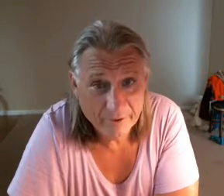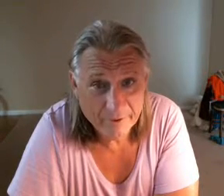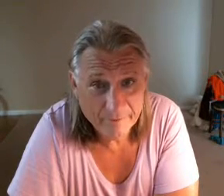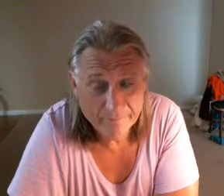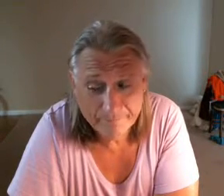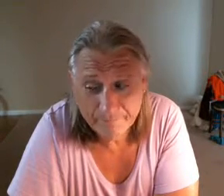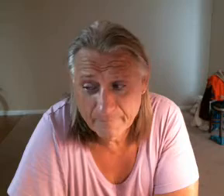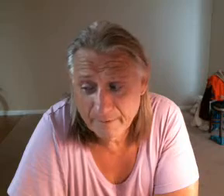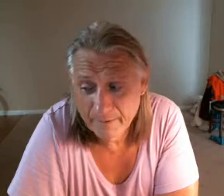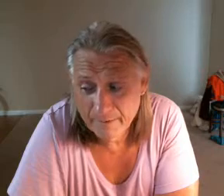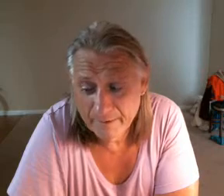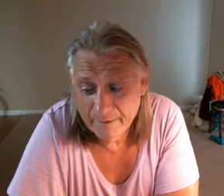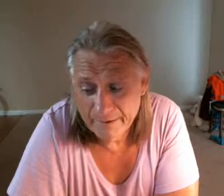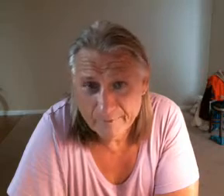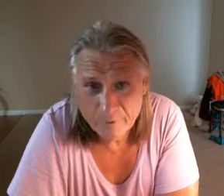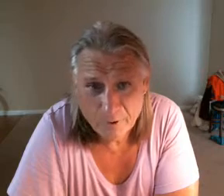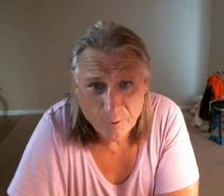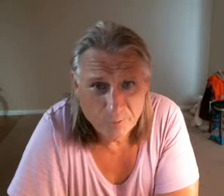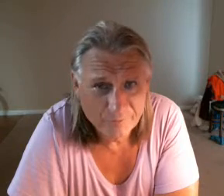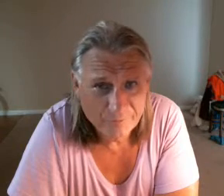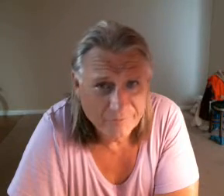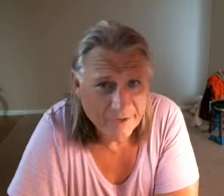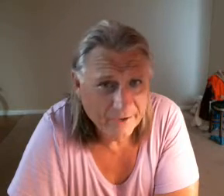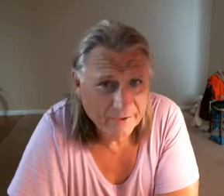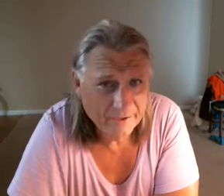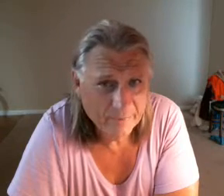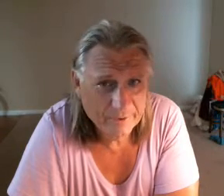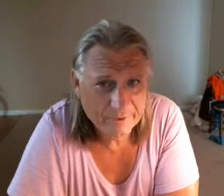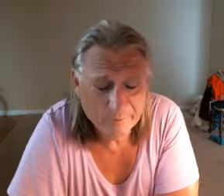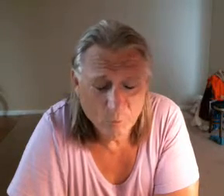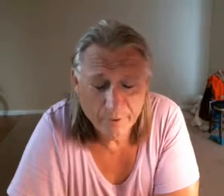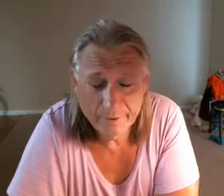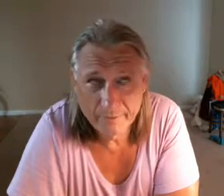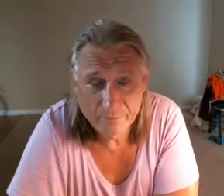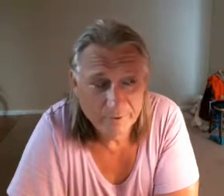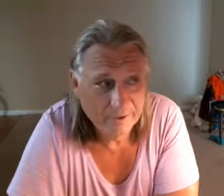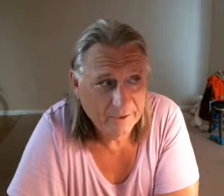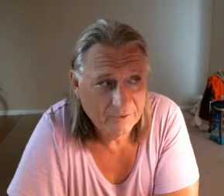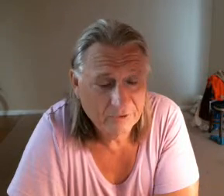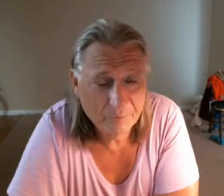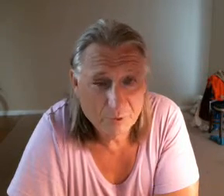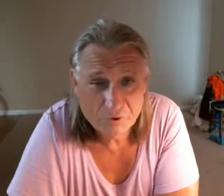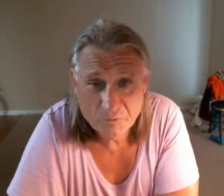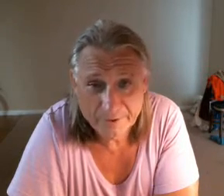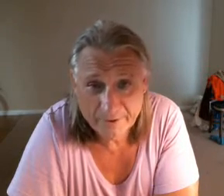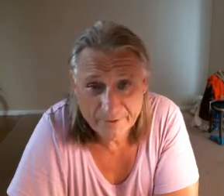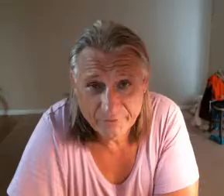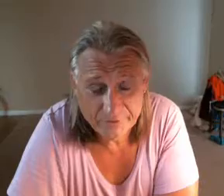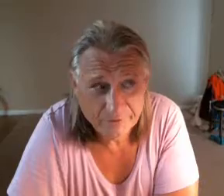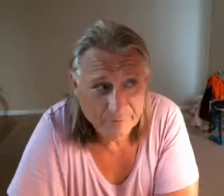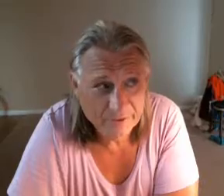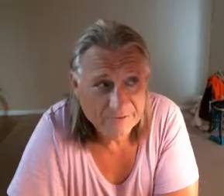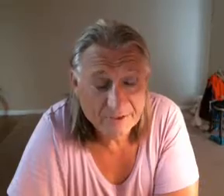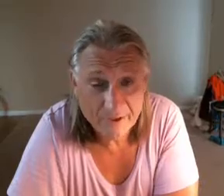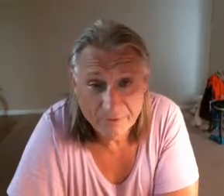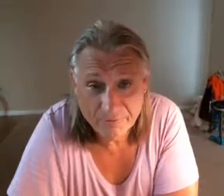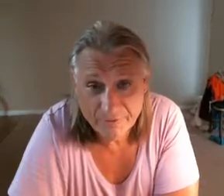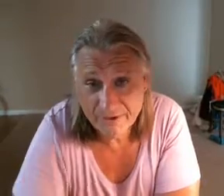aerodynamic whatever and I just pushed my legs to the limit I did 110